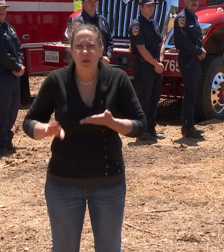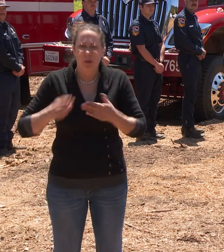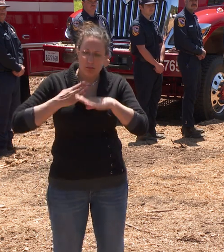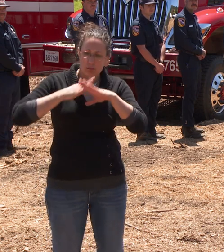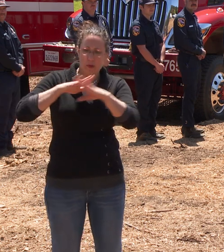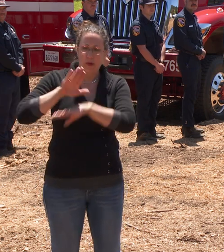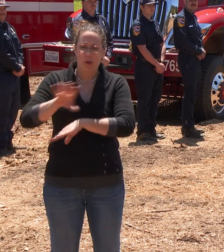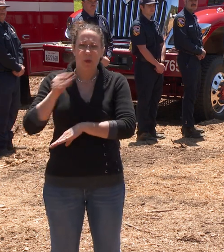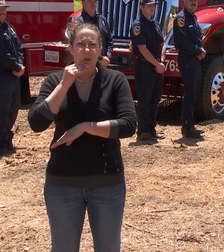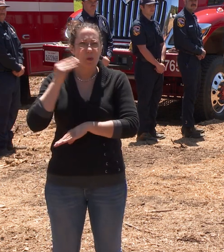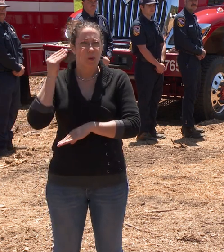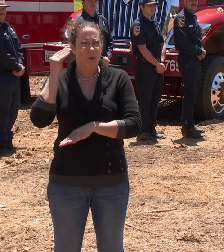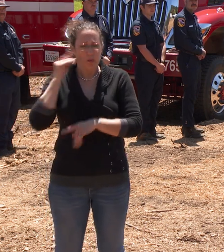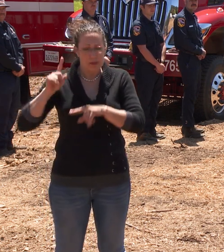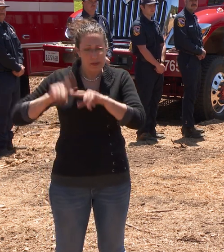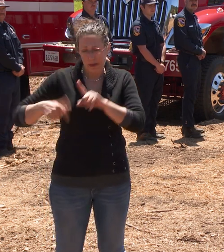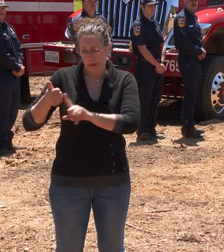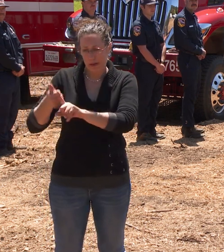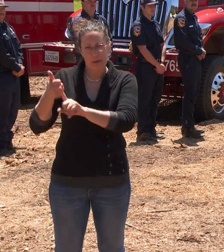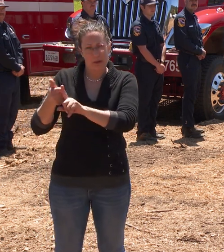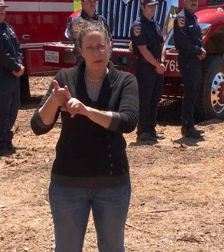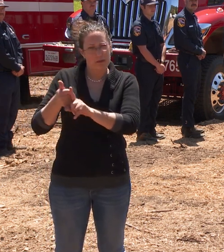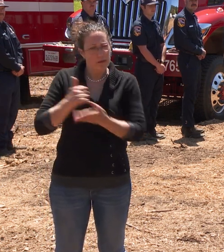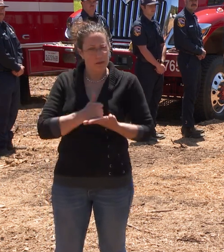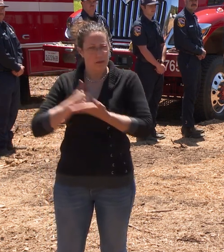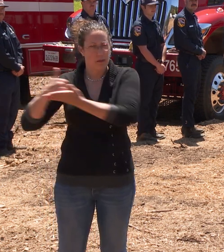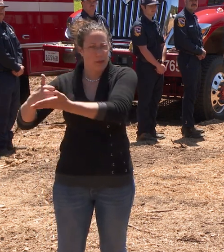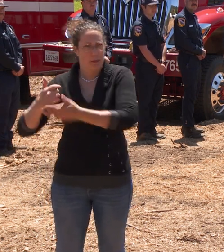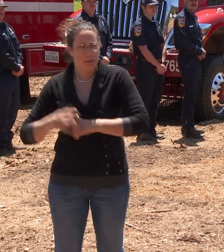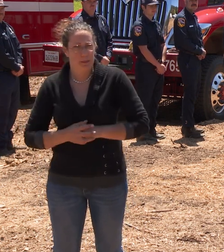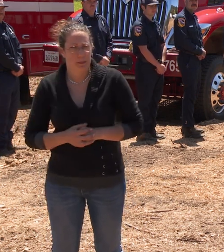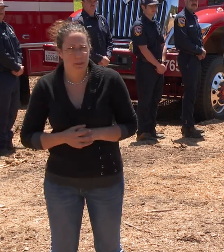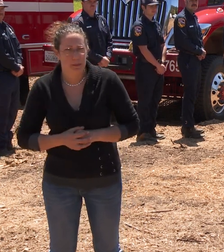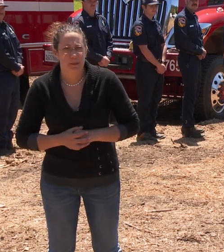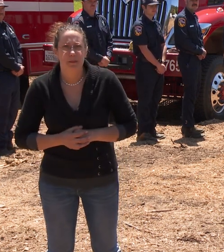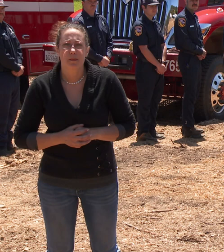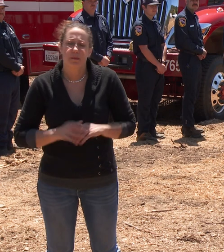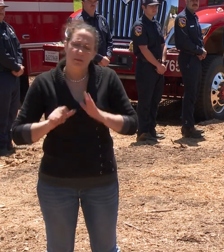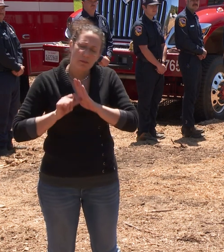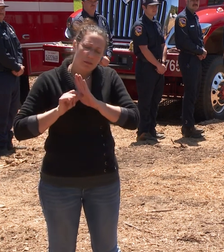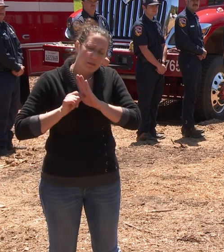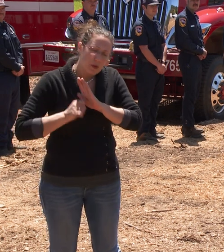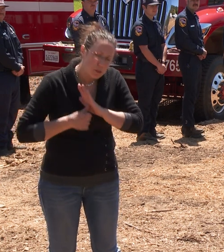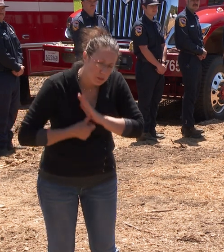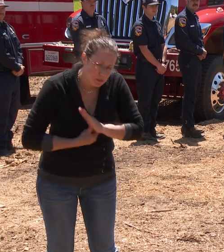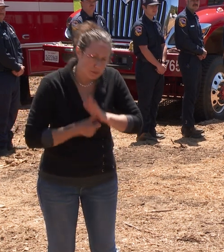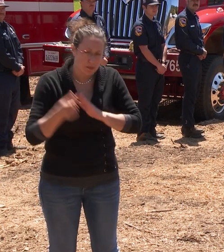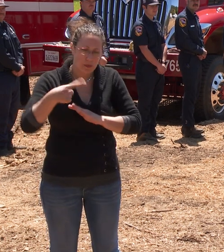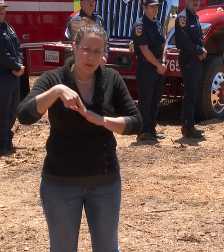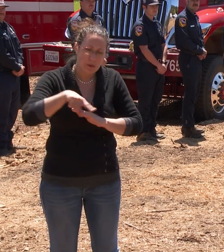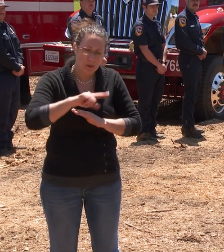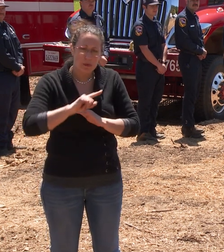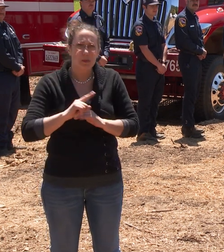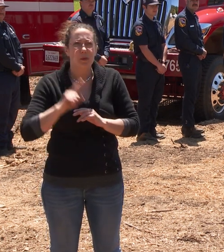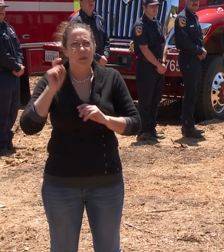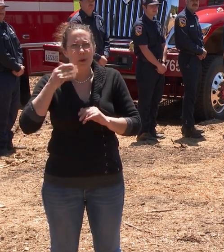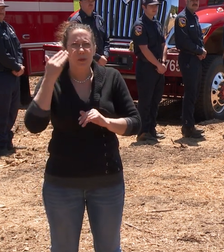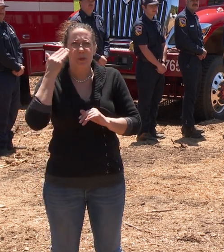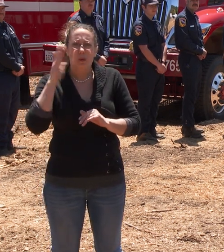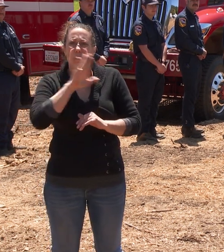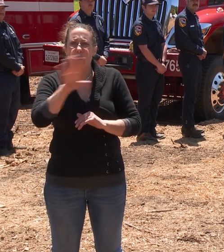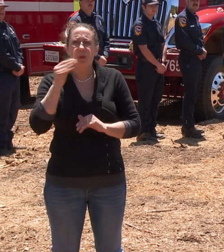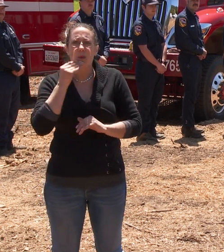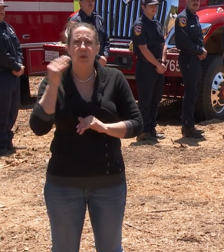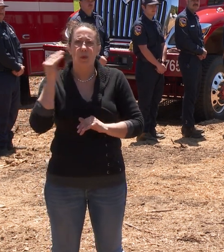in the event of a wildfire. I would impress upon everybody to embrace defensible space around your